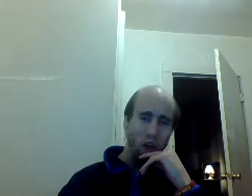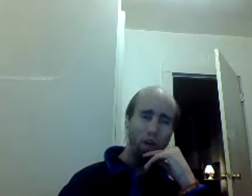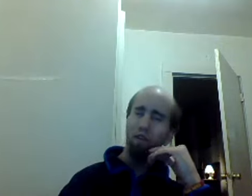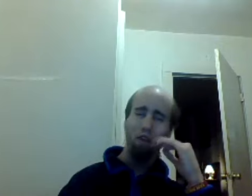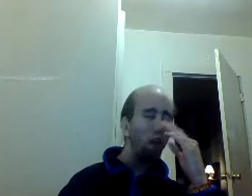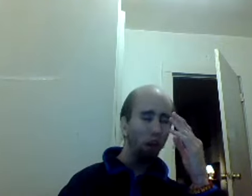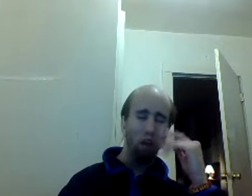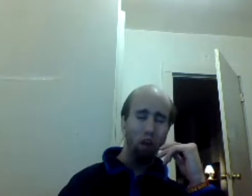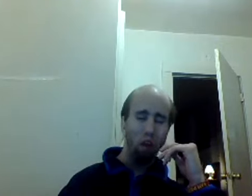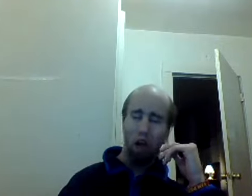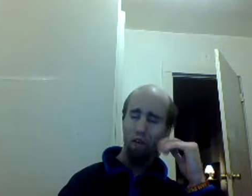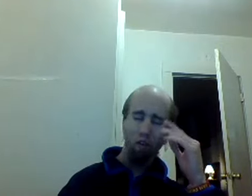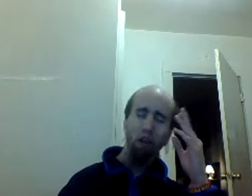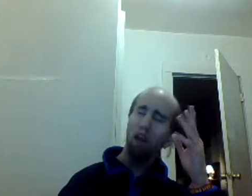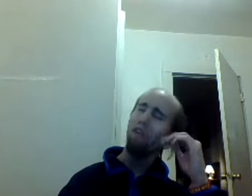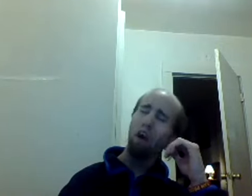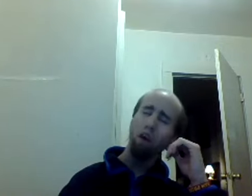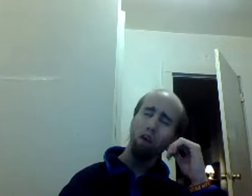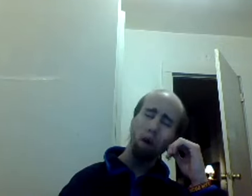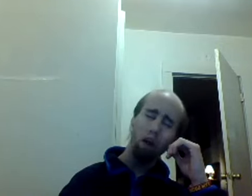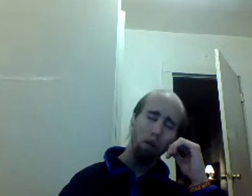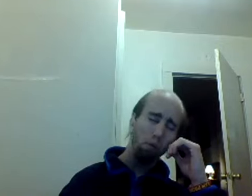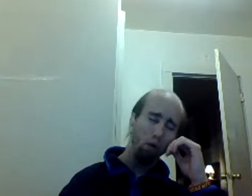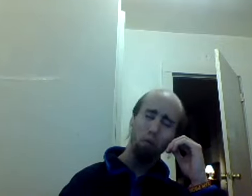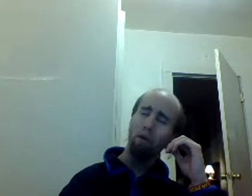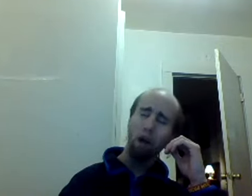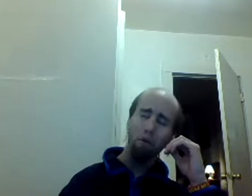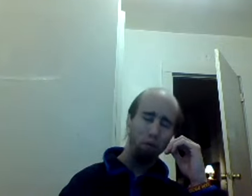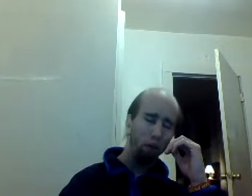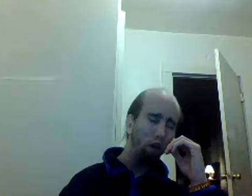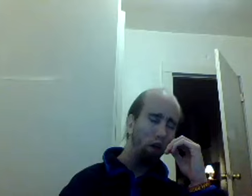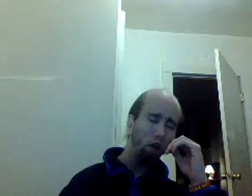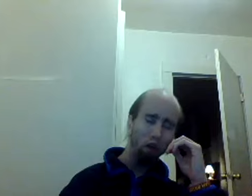and I've seen it I've seen that talent come out of you multiple times man